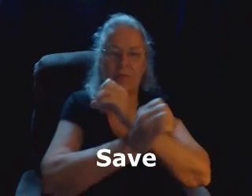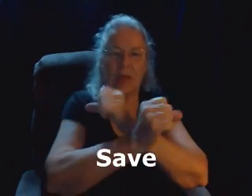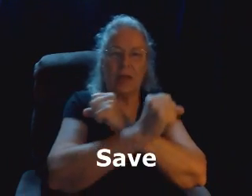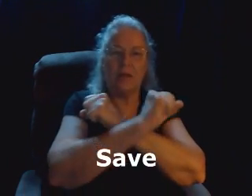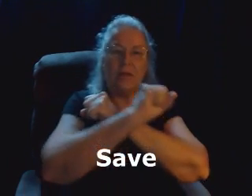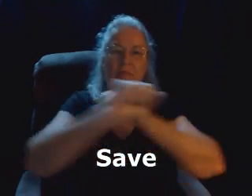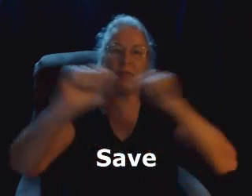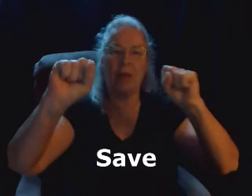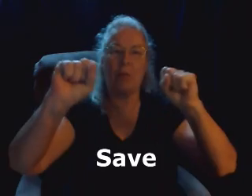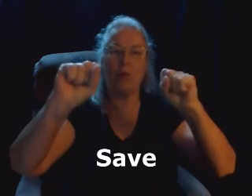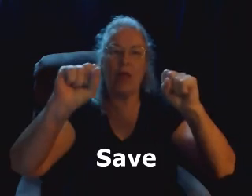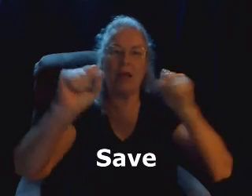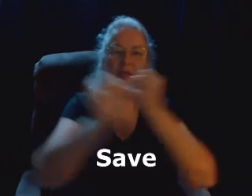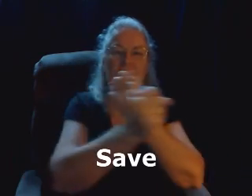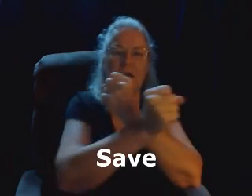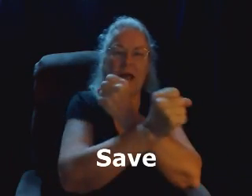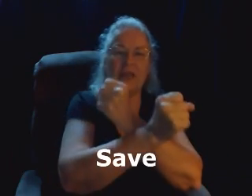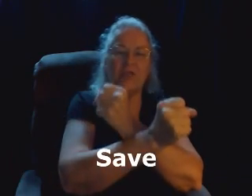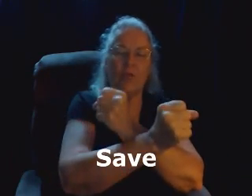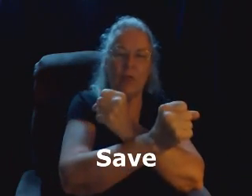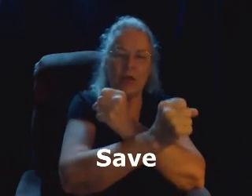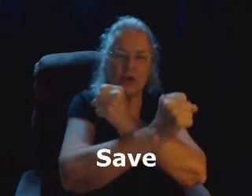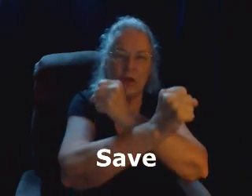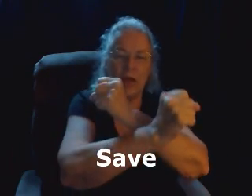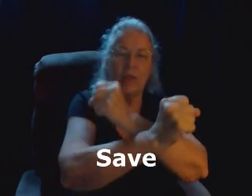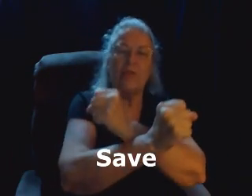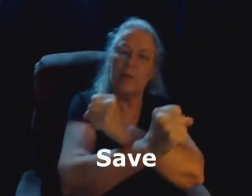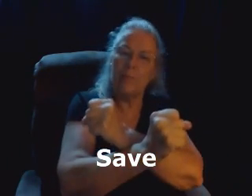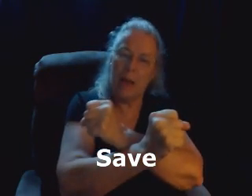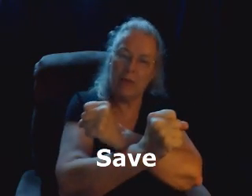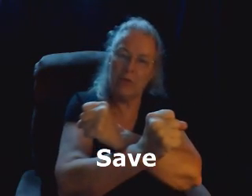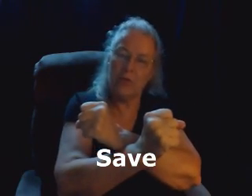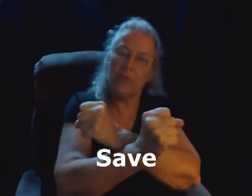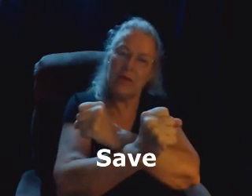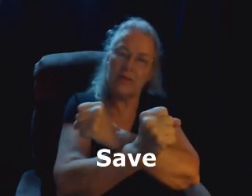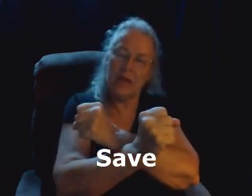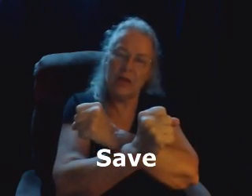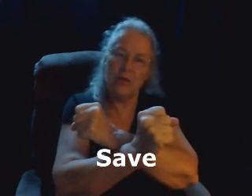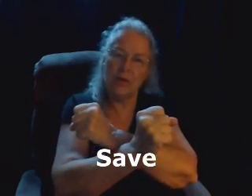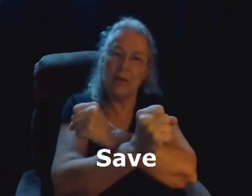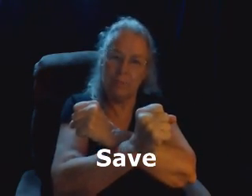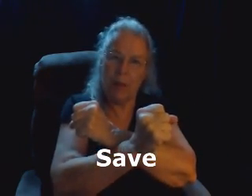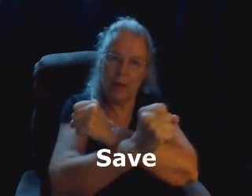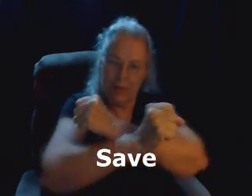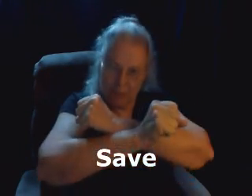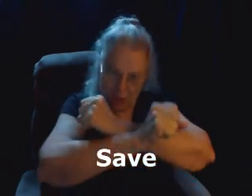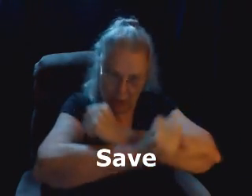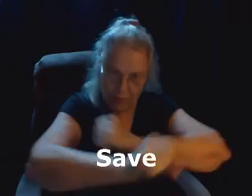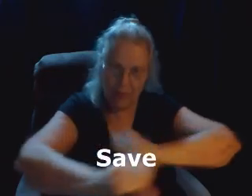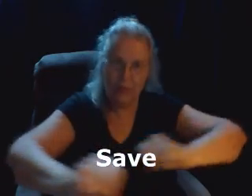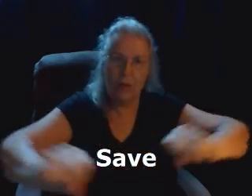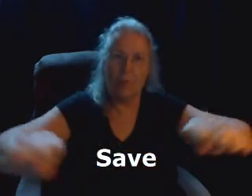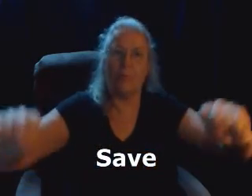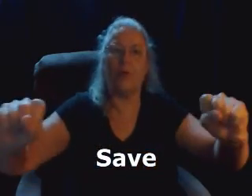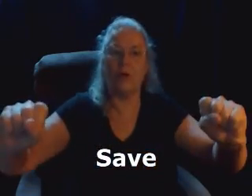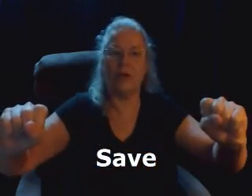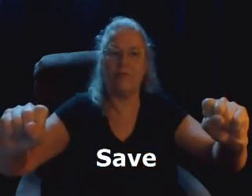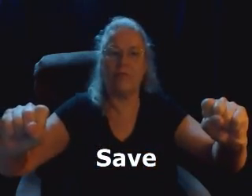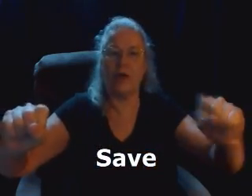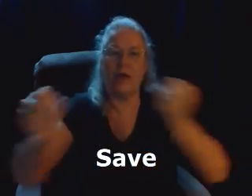Save, both hands in an S formation, they're bound at the wrist, like you're in bondage, and then pull it free.